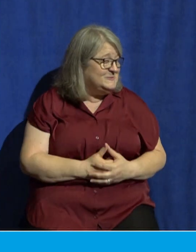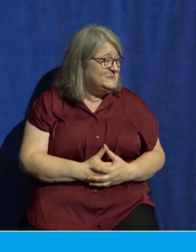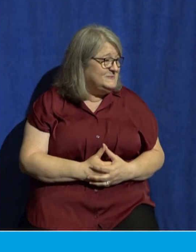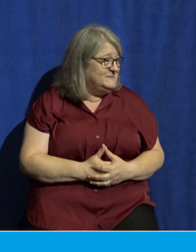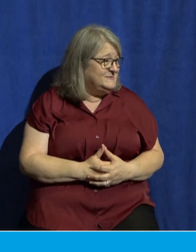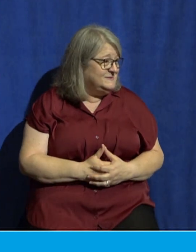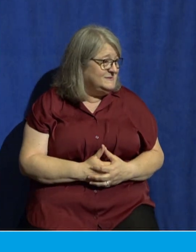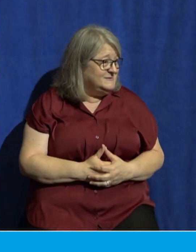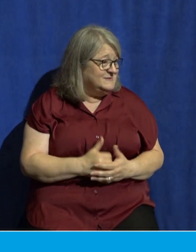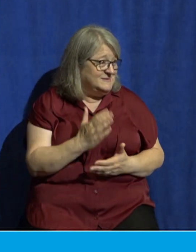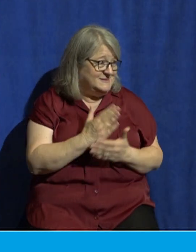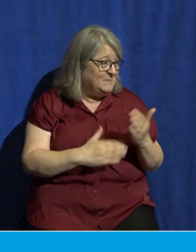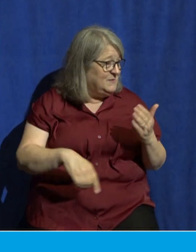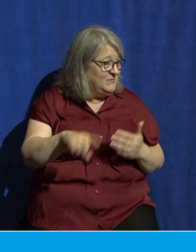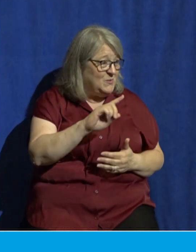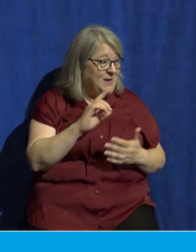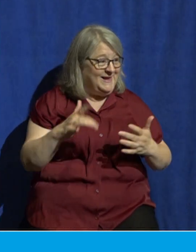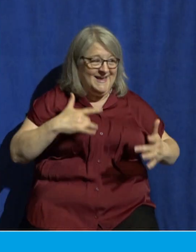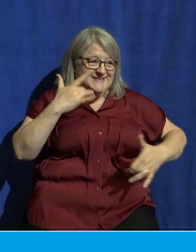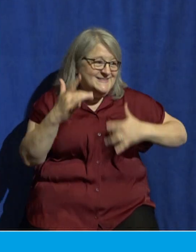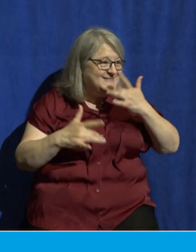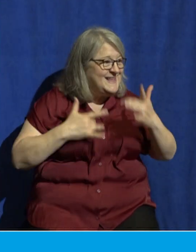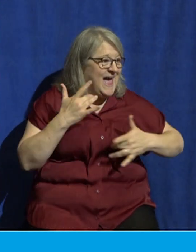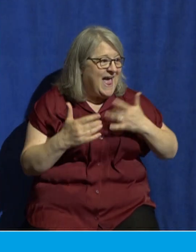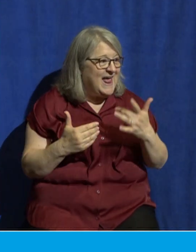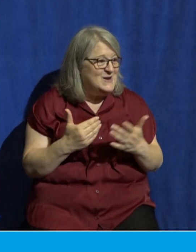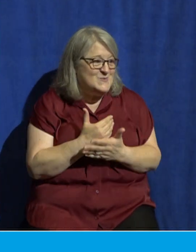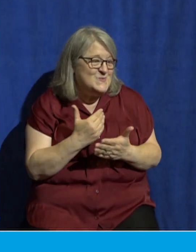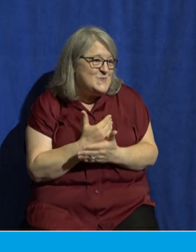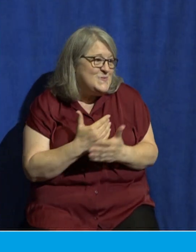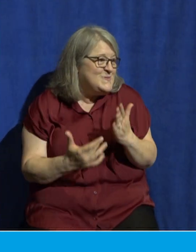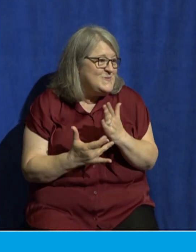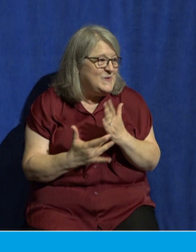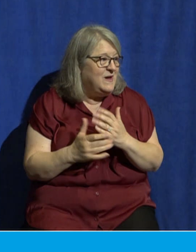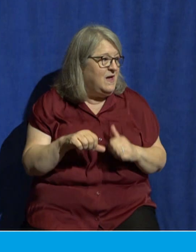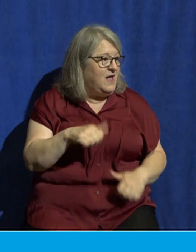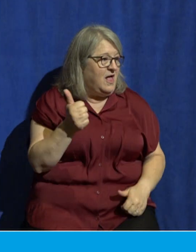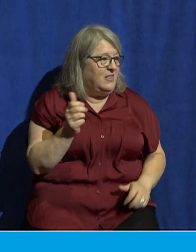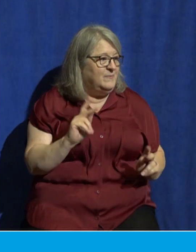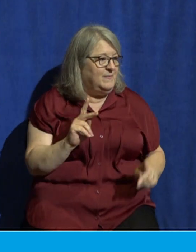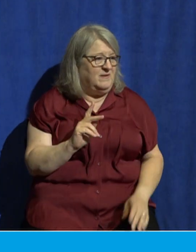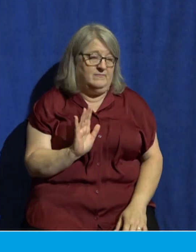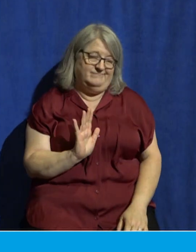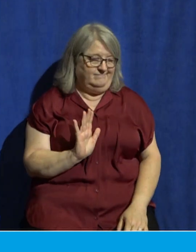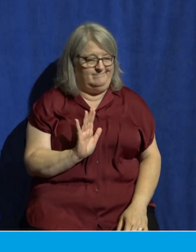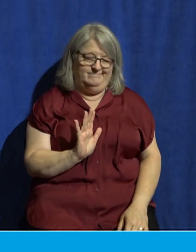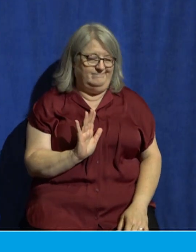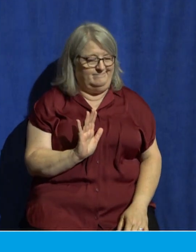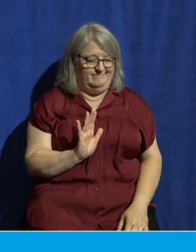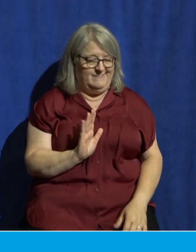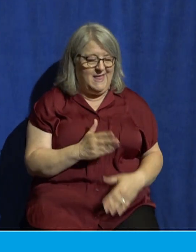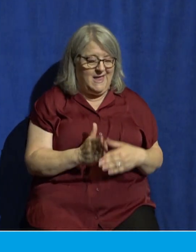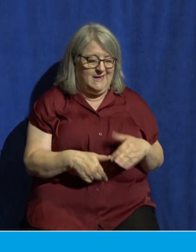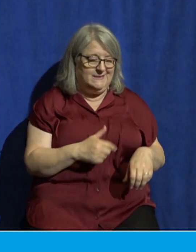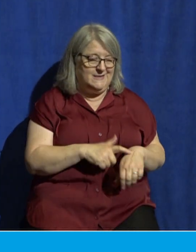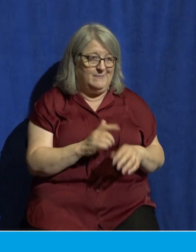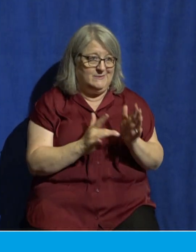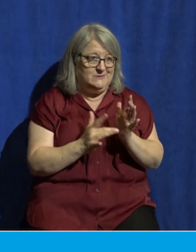Some of y'all are excited about ChatGBT. Others of y'all are like, it's the end times. Jesus is coming. AI is the